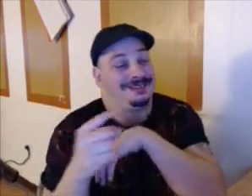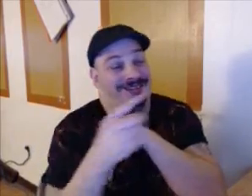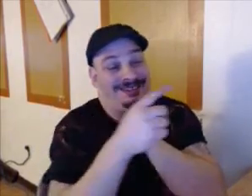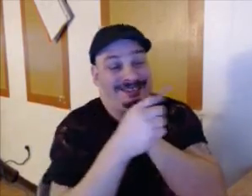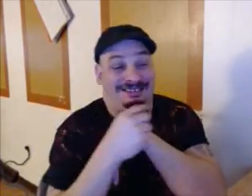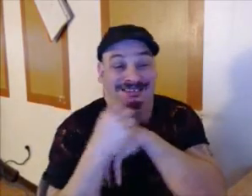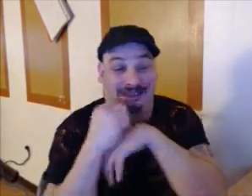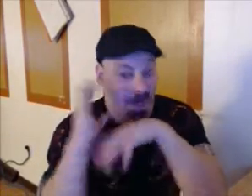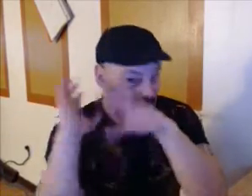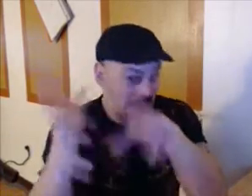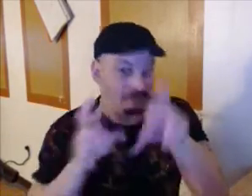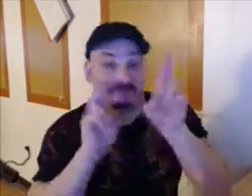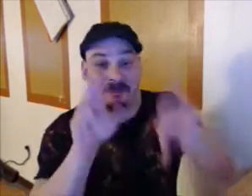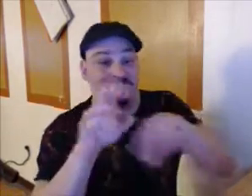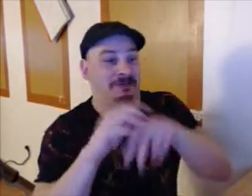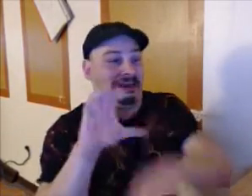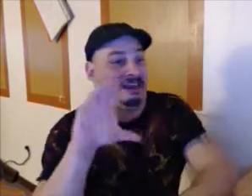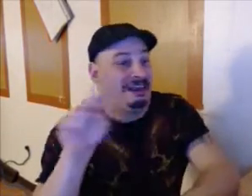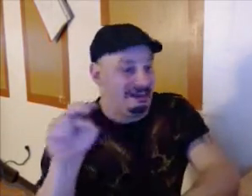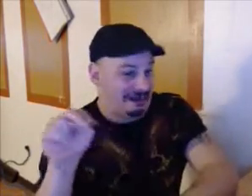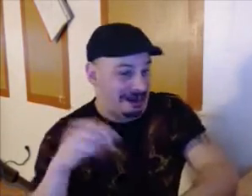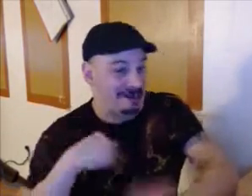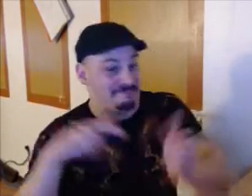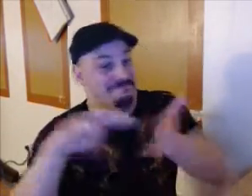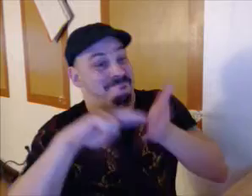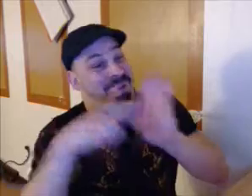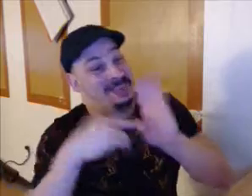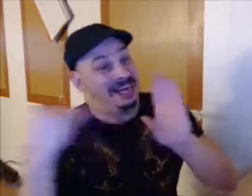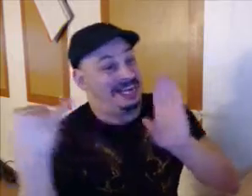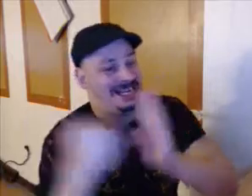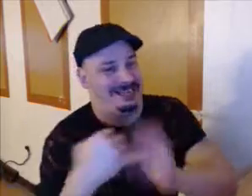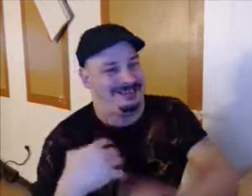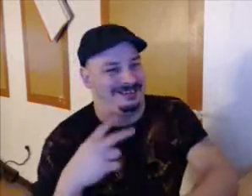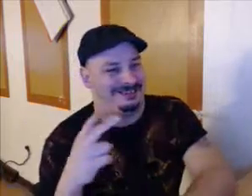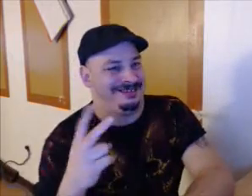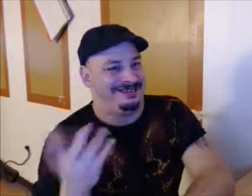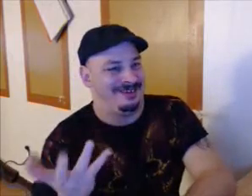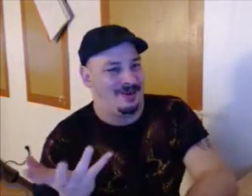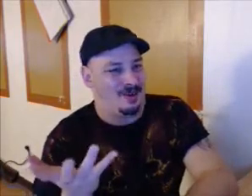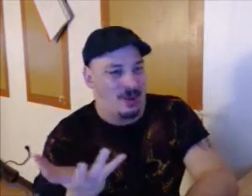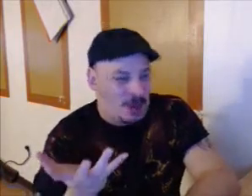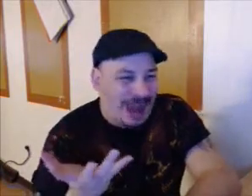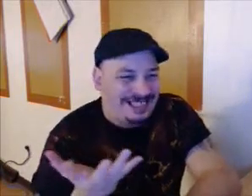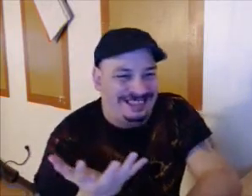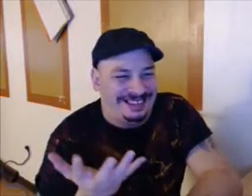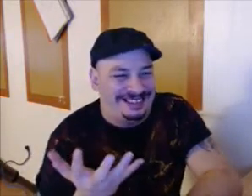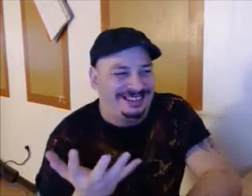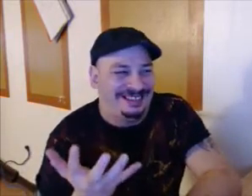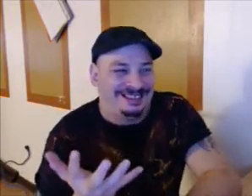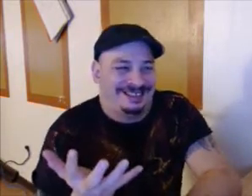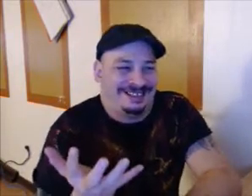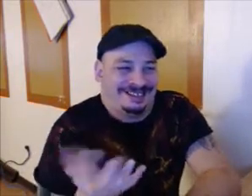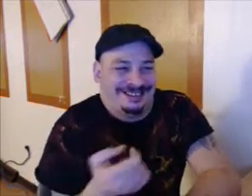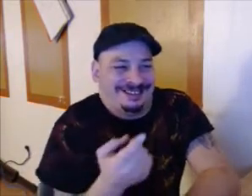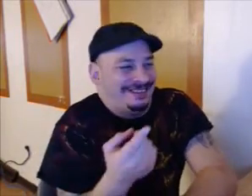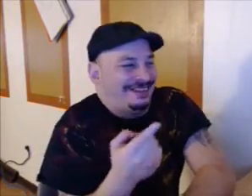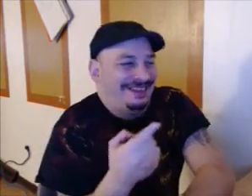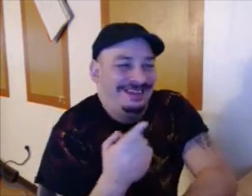in the president and his influence on the country. The Stone will join Suzanne Malvo at New Easter today to talk about his relationship with the